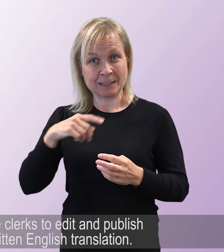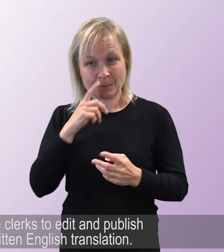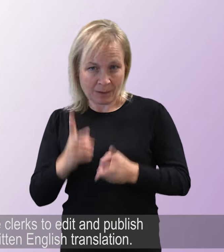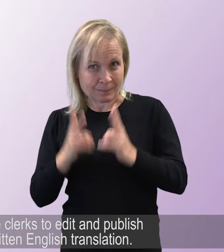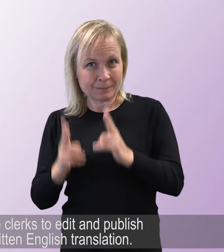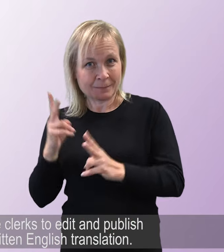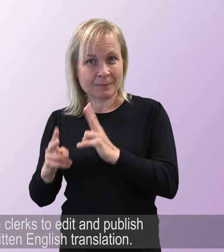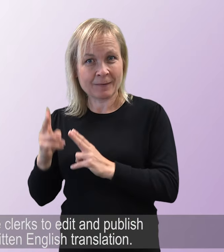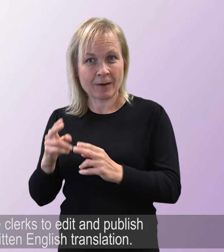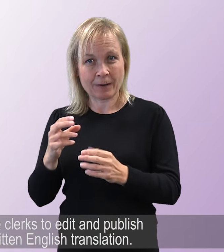written English translation.